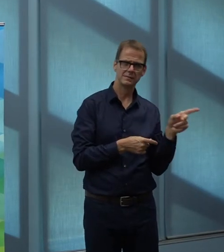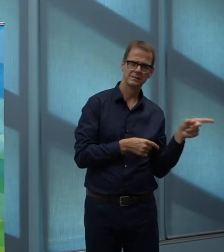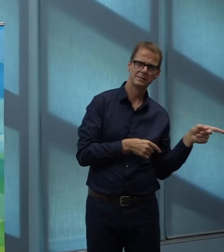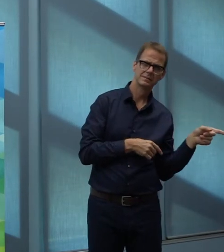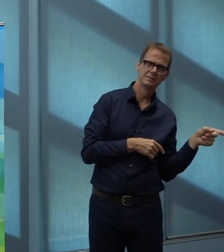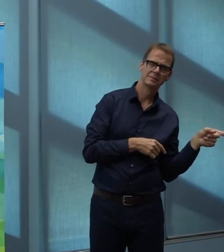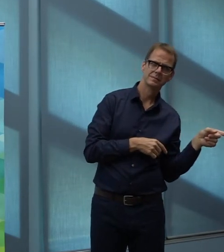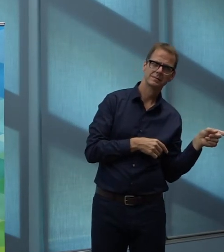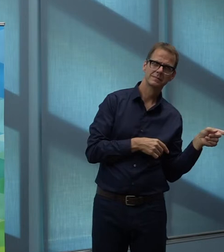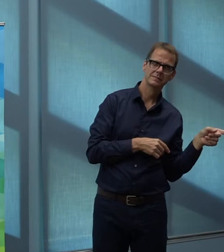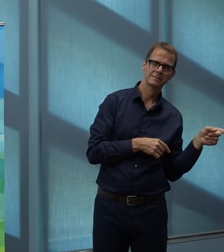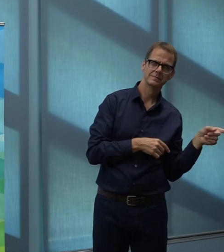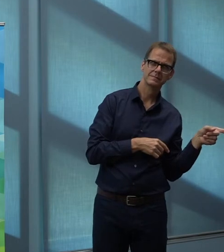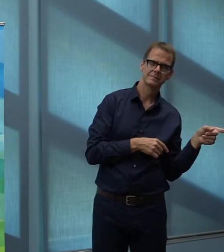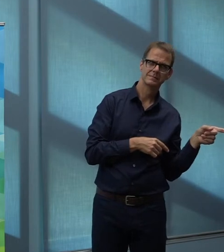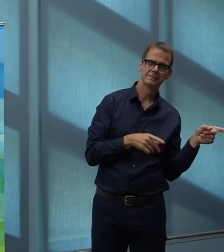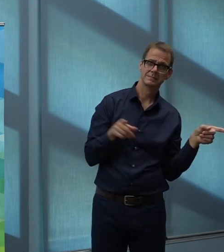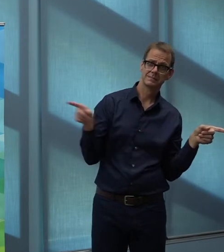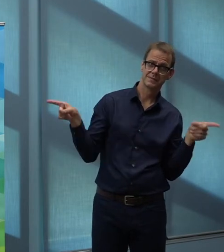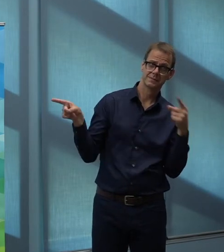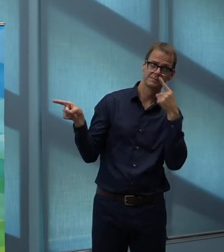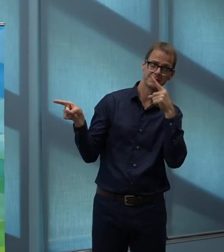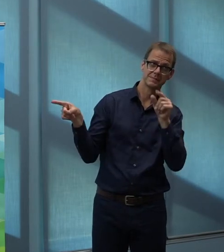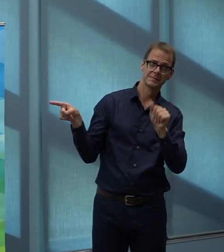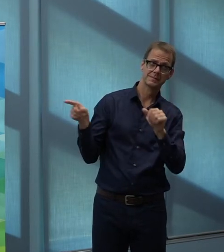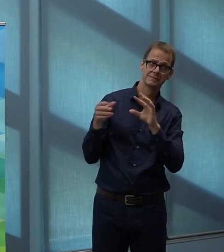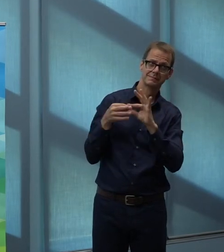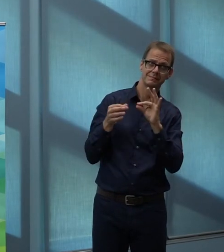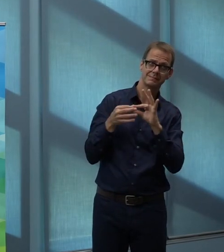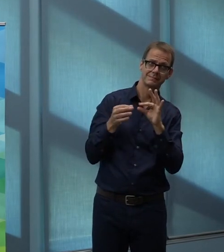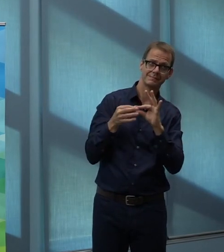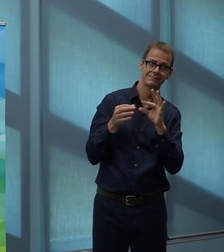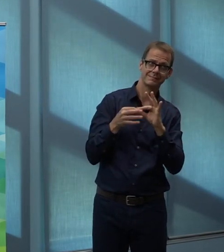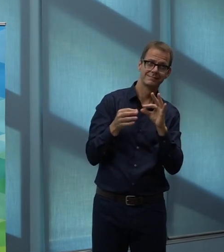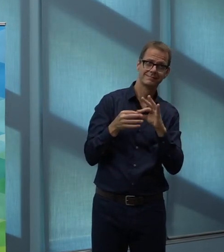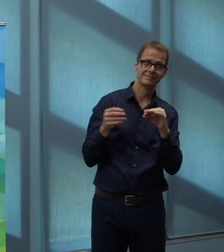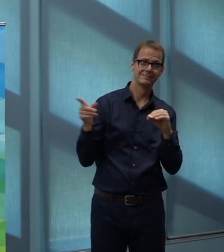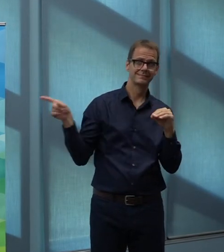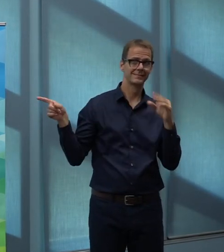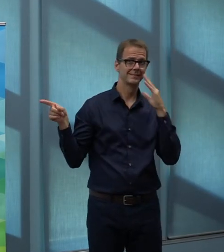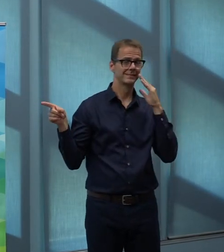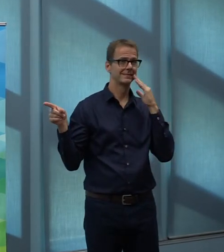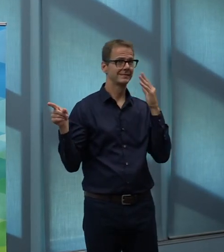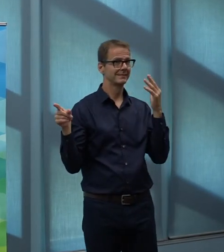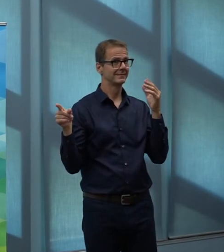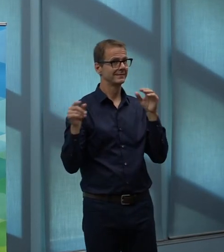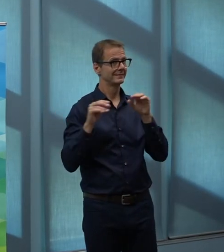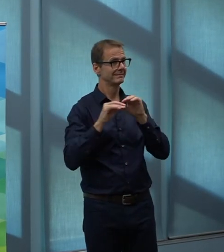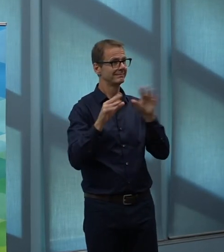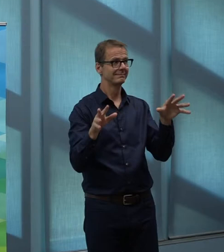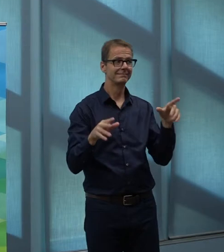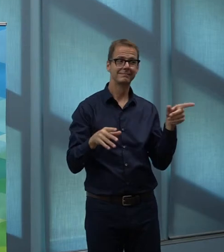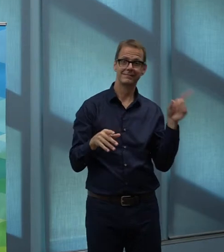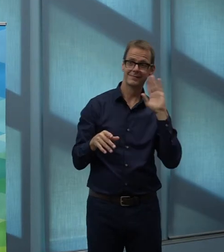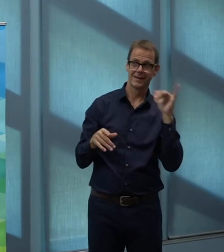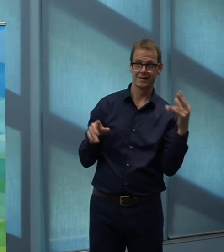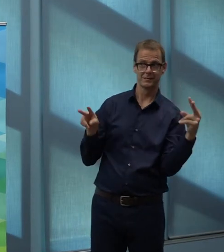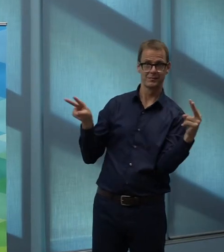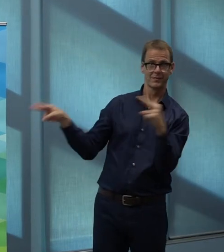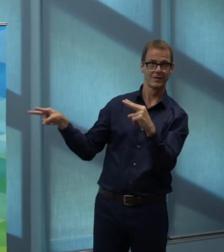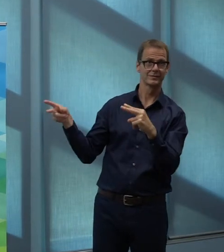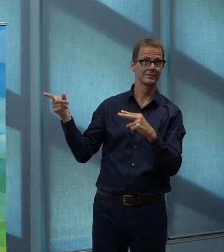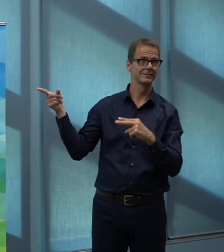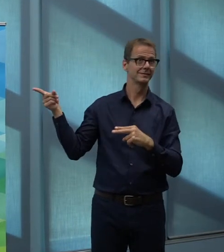with this? Well, I did have a good conversation with the minister yesterday who was able to reassure me that